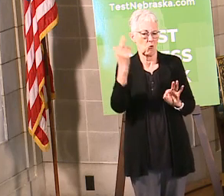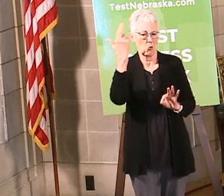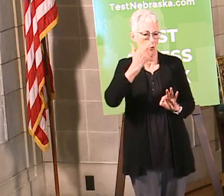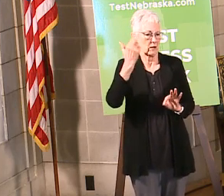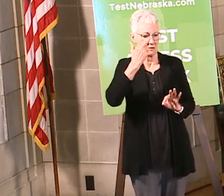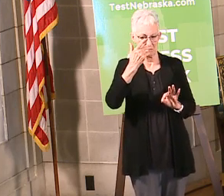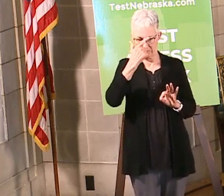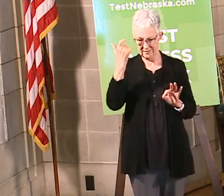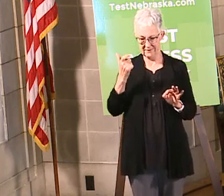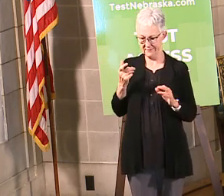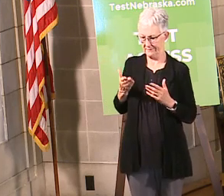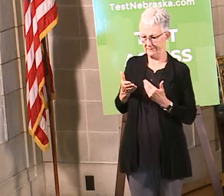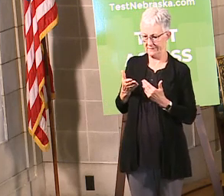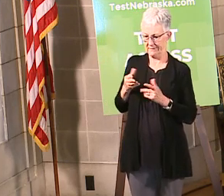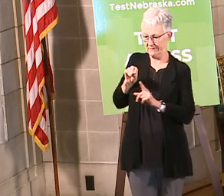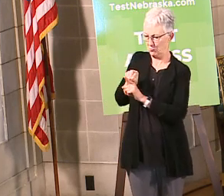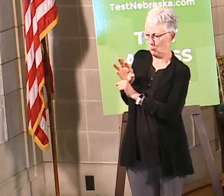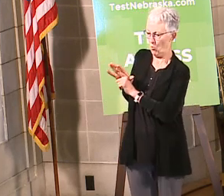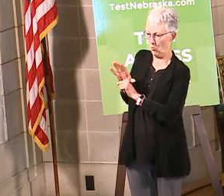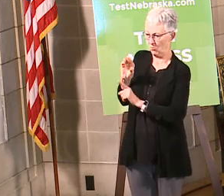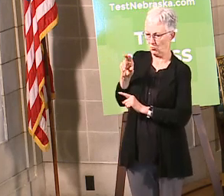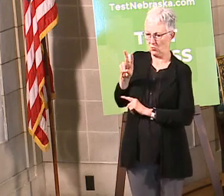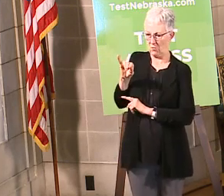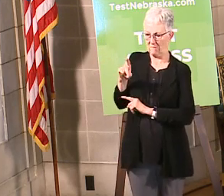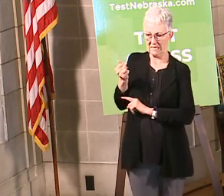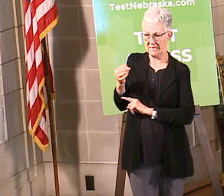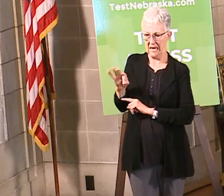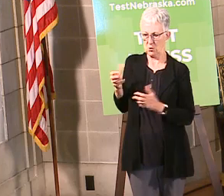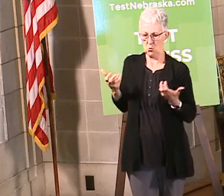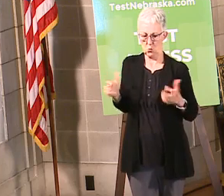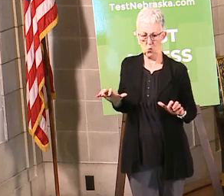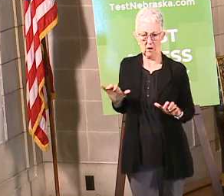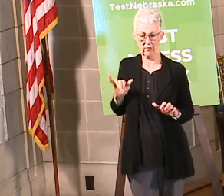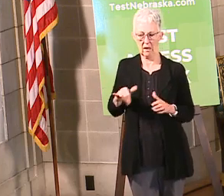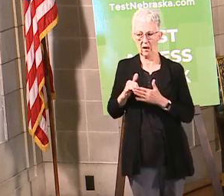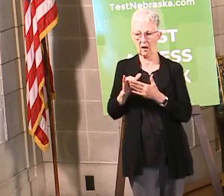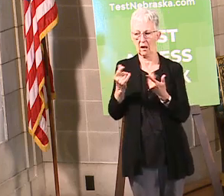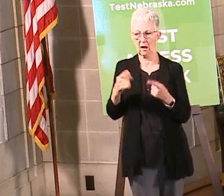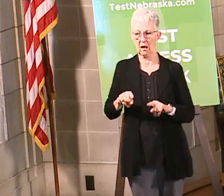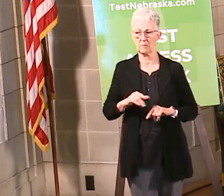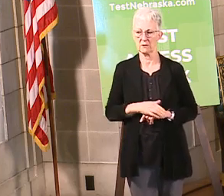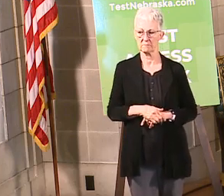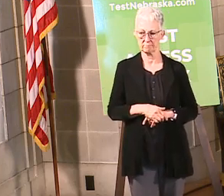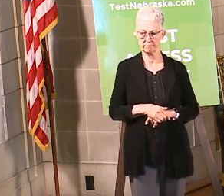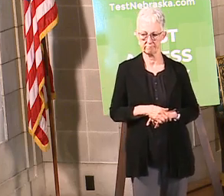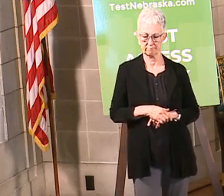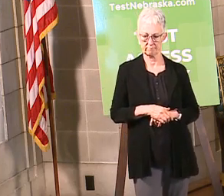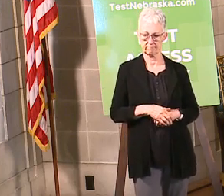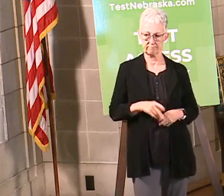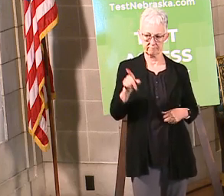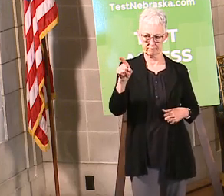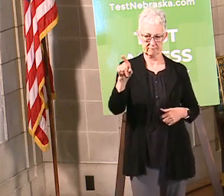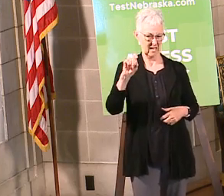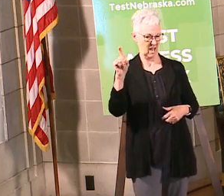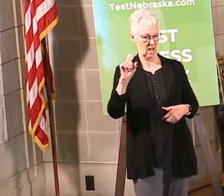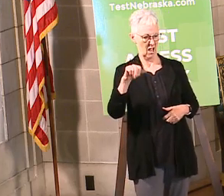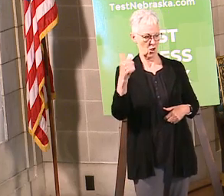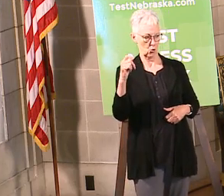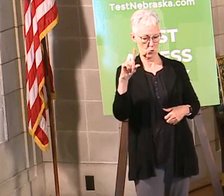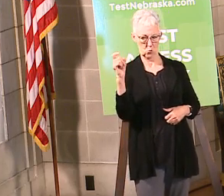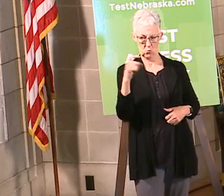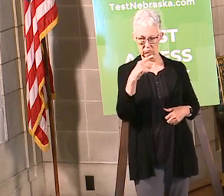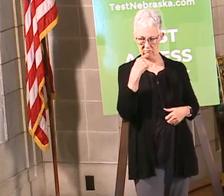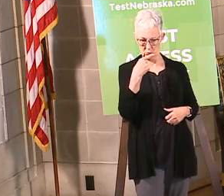violations that that tend to be out there. Colonel, think Lee wanted to do something. Yes, similar question along that line,